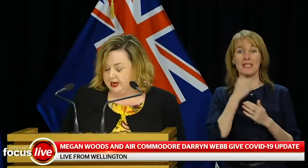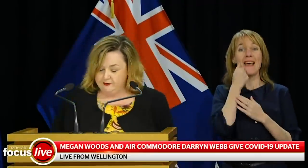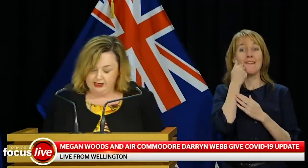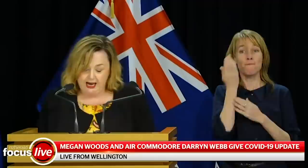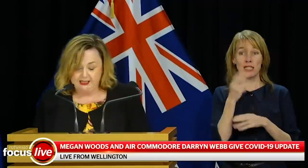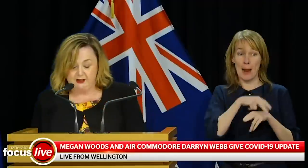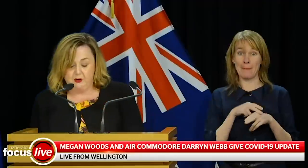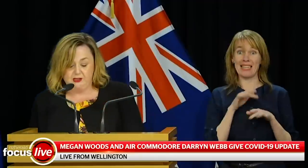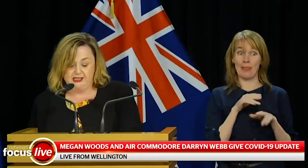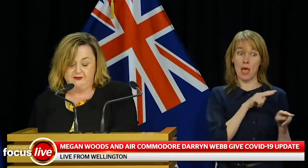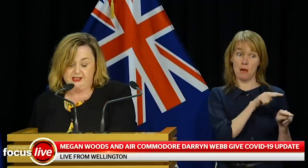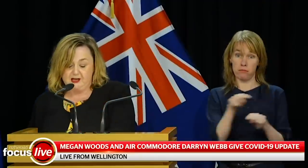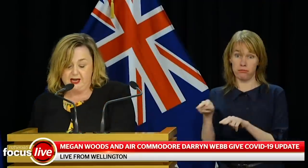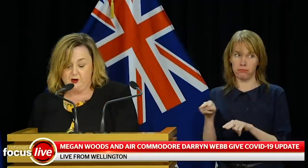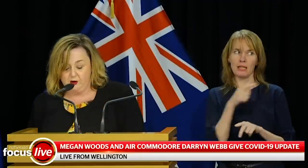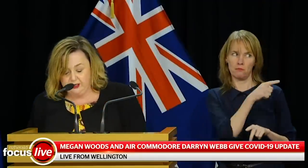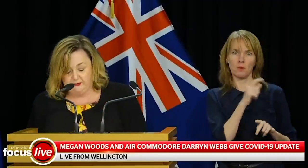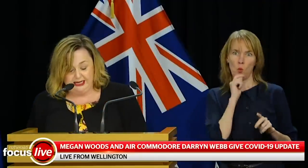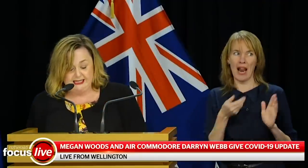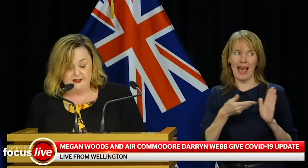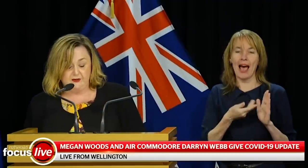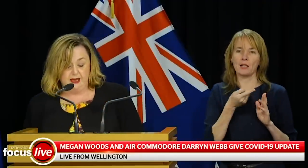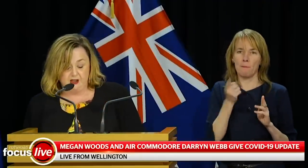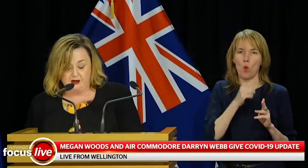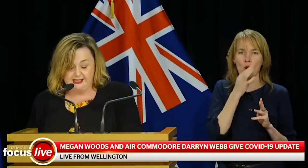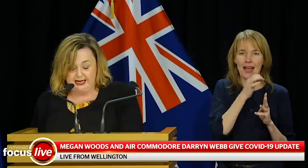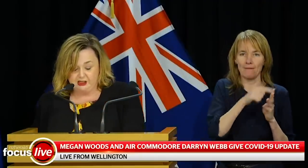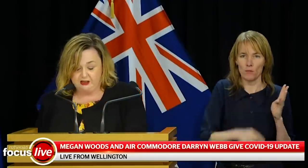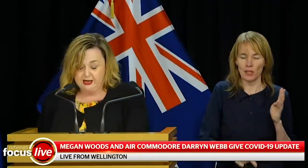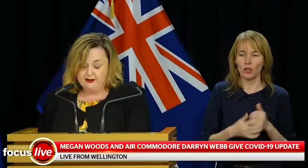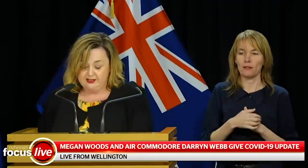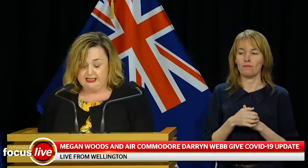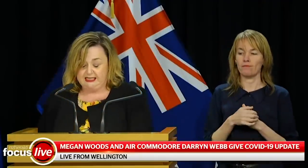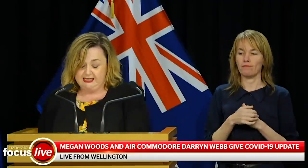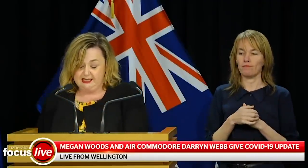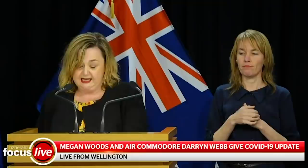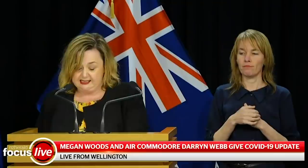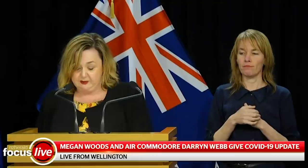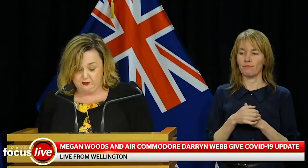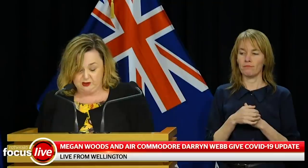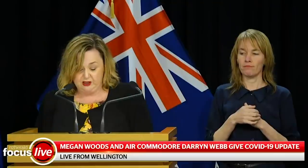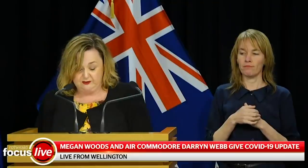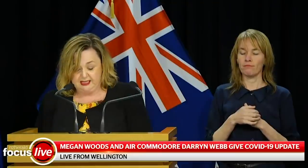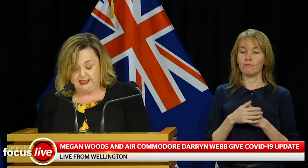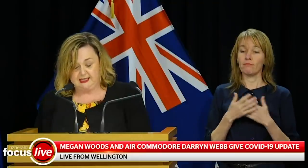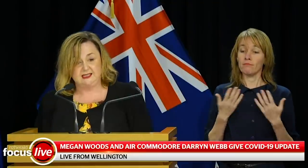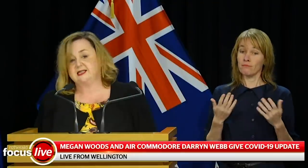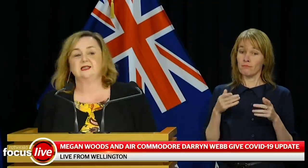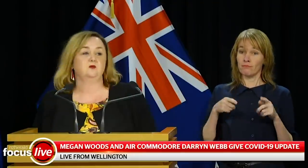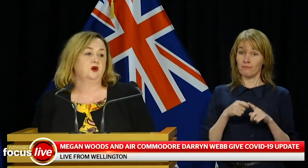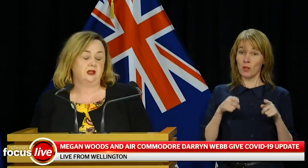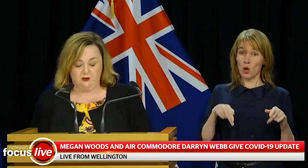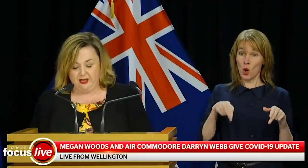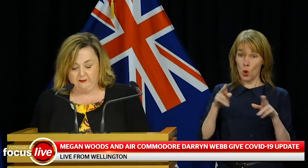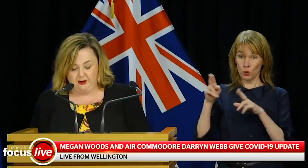In regard to the process for deciding on early releases from managed isolation facilities in exceptional circumstances,